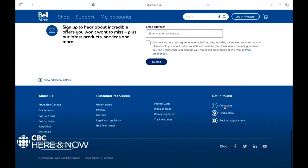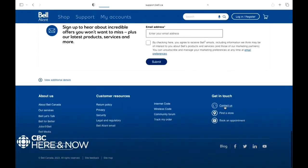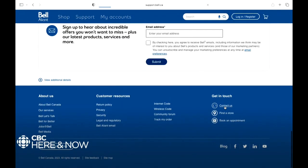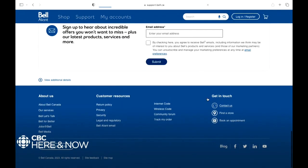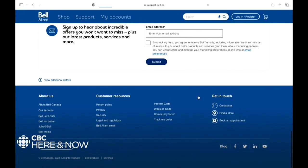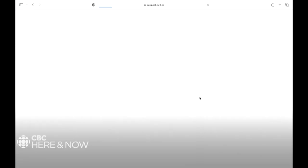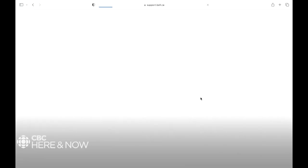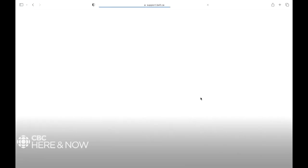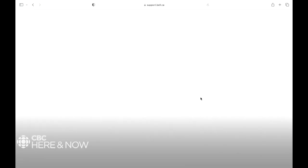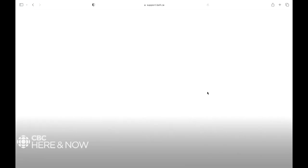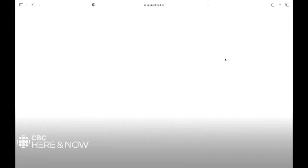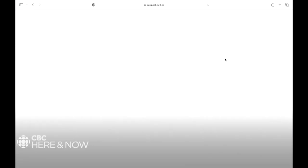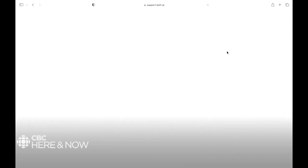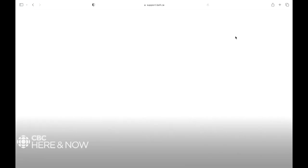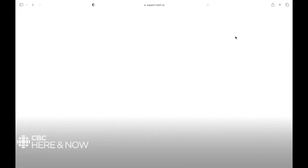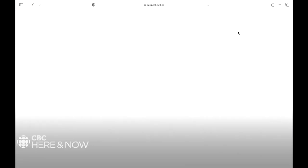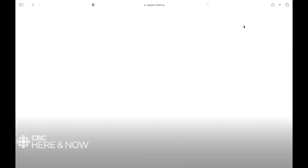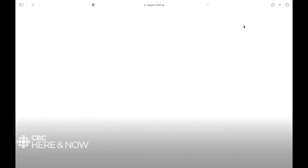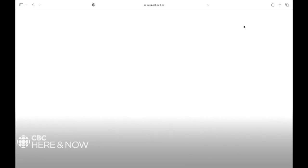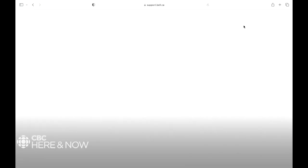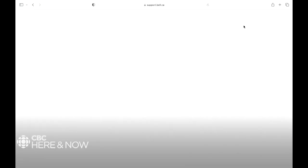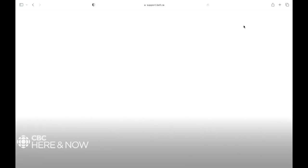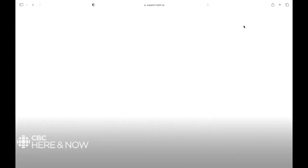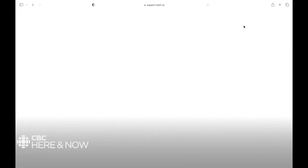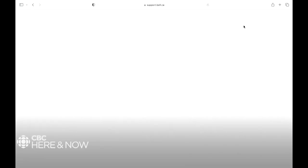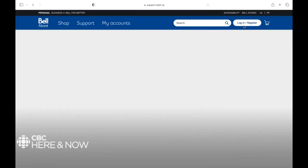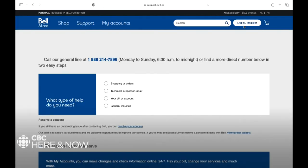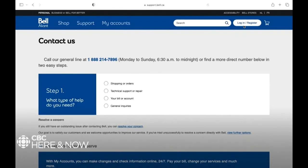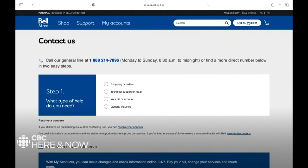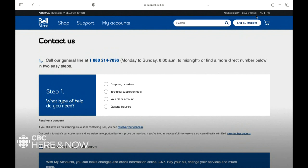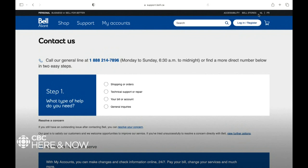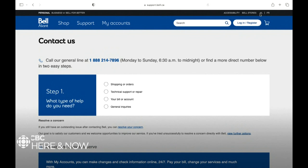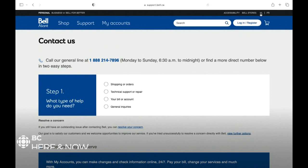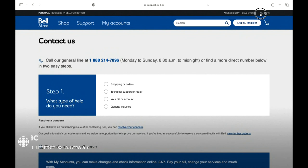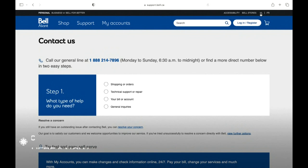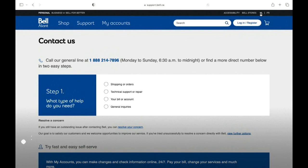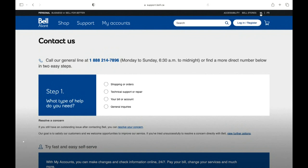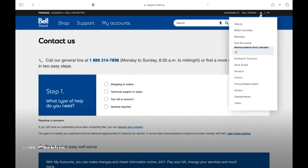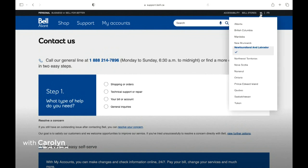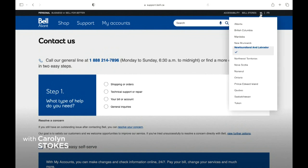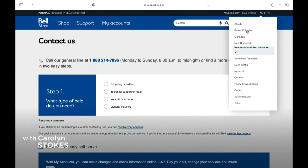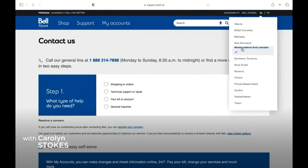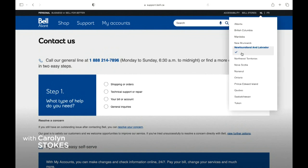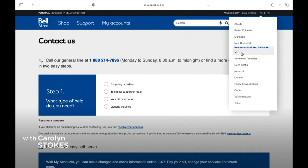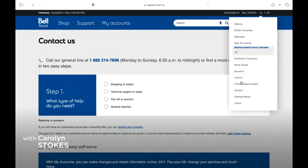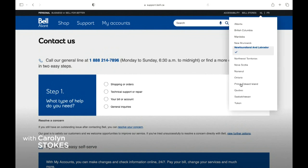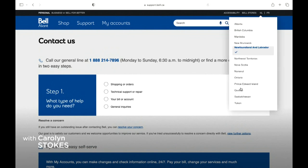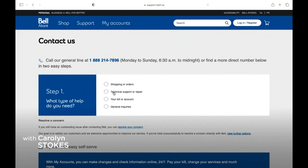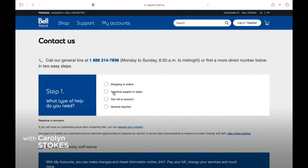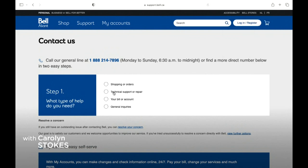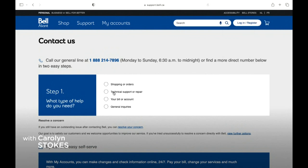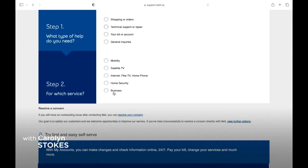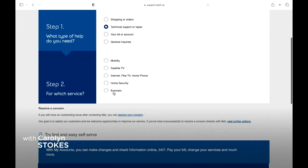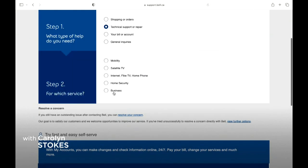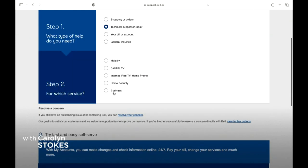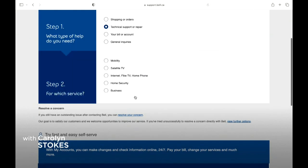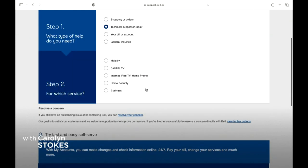the four Atlantic provinces for those wanting to receive technical support for internet or 5TV. He says Bell customer service kept